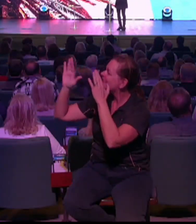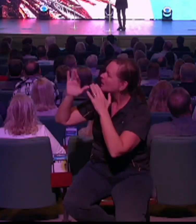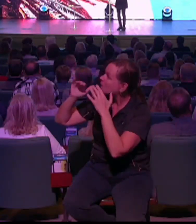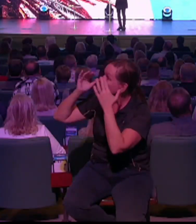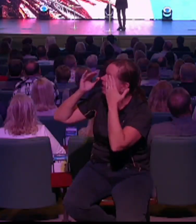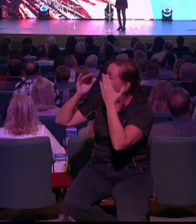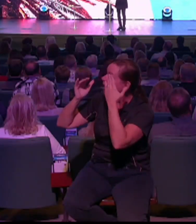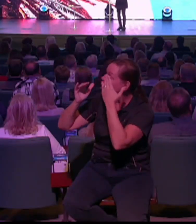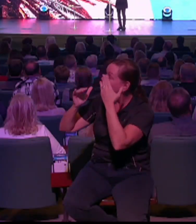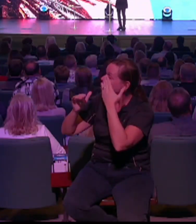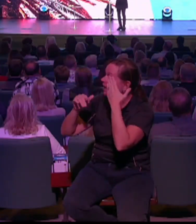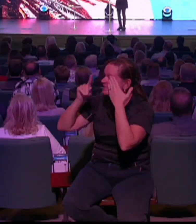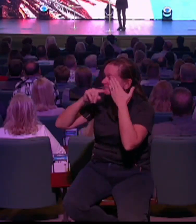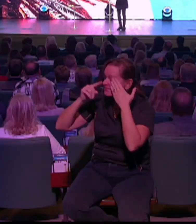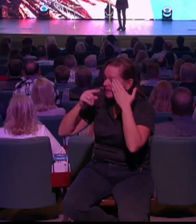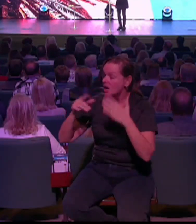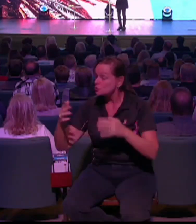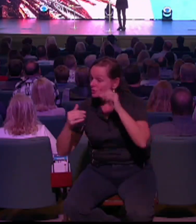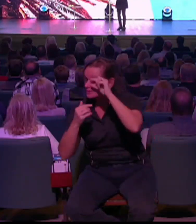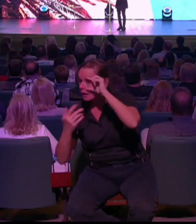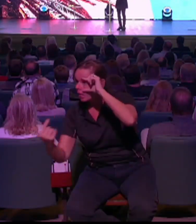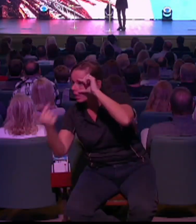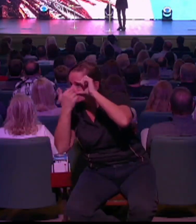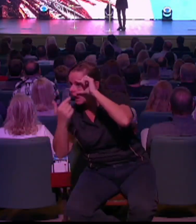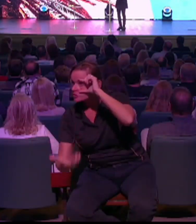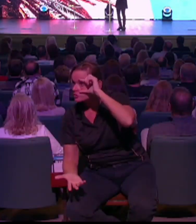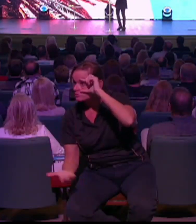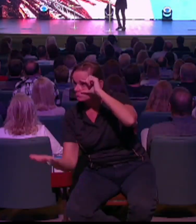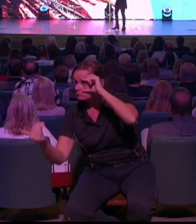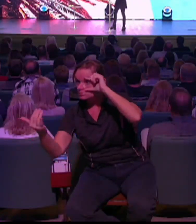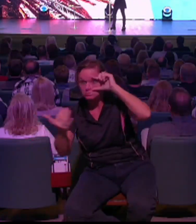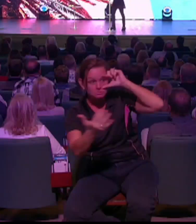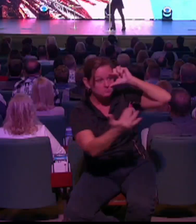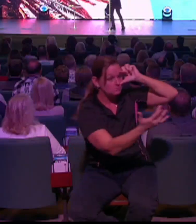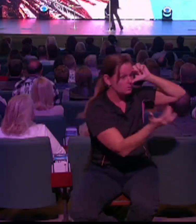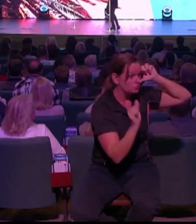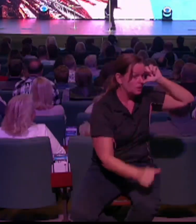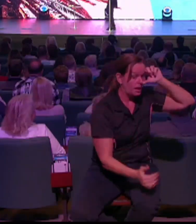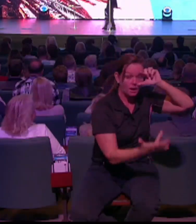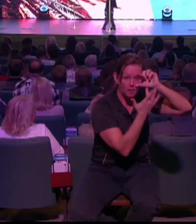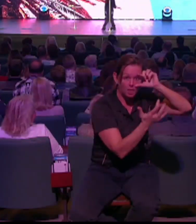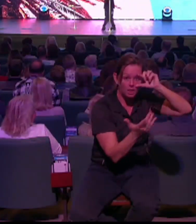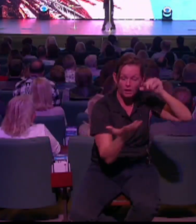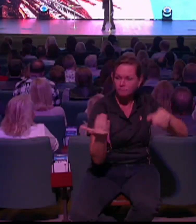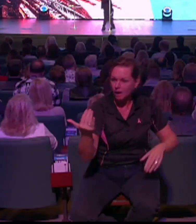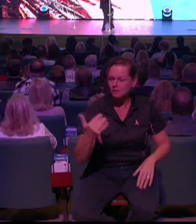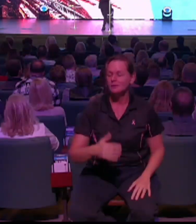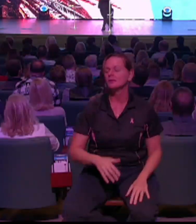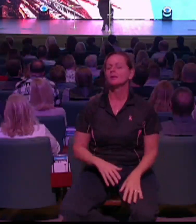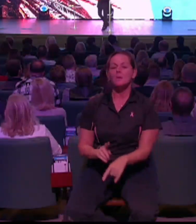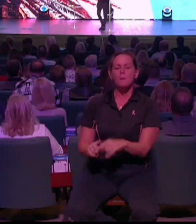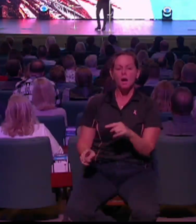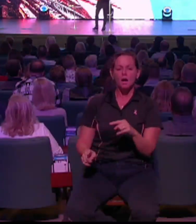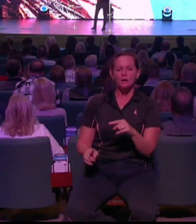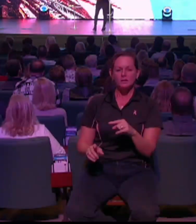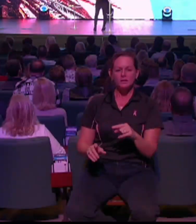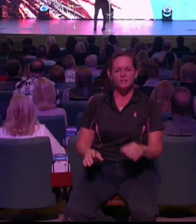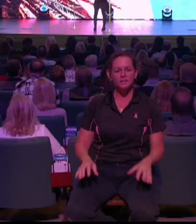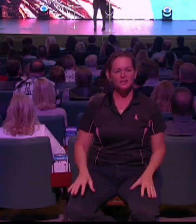fake, which it is. If anybody wants to touch it afterwards, you can. I'll close it. But she was so excited